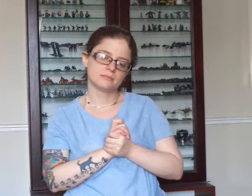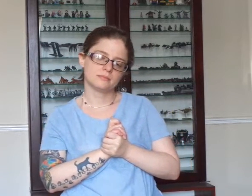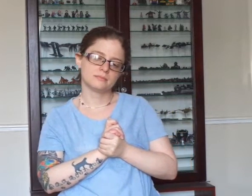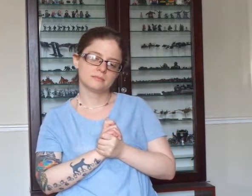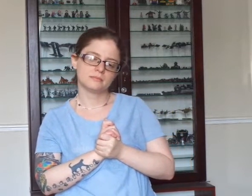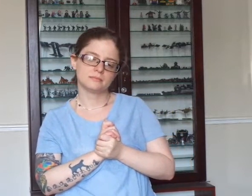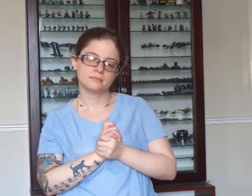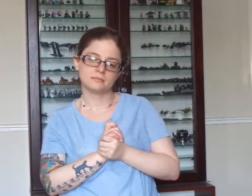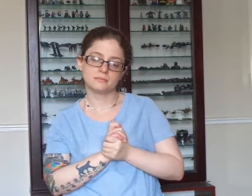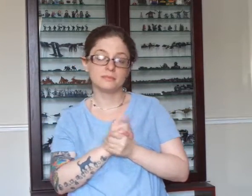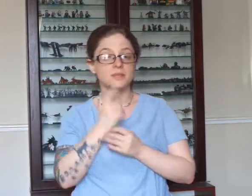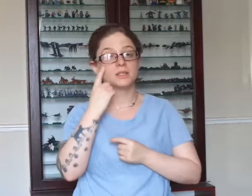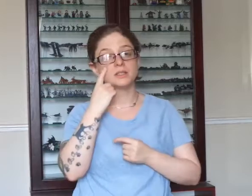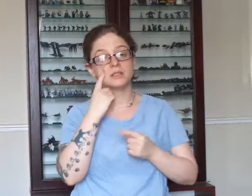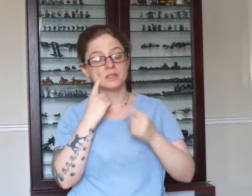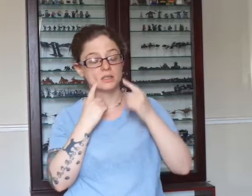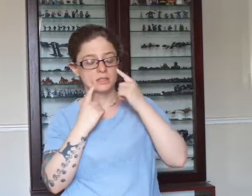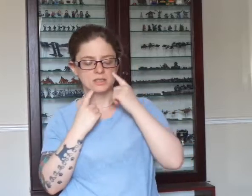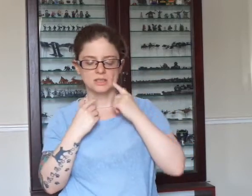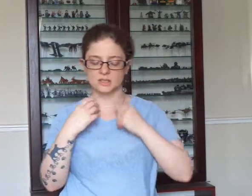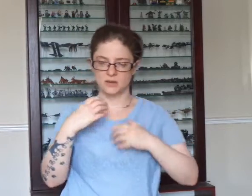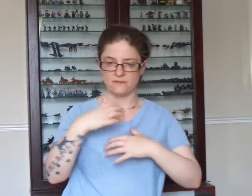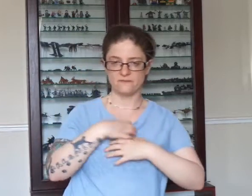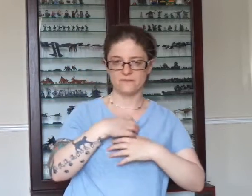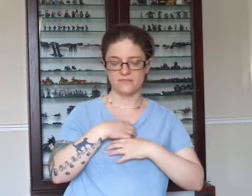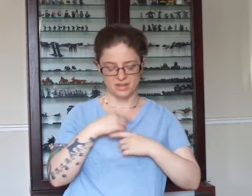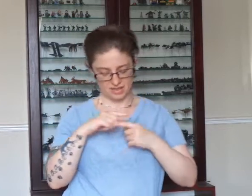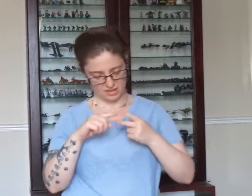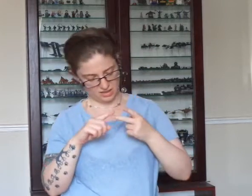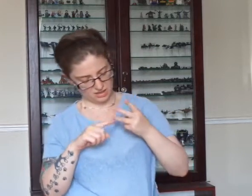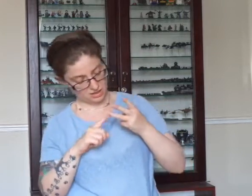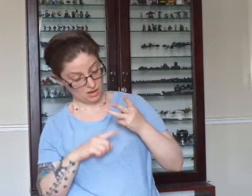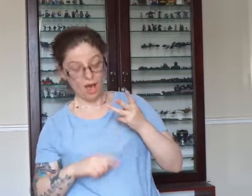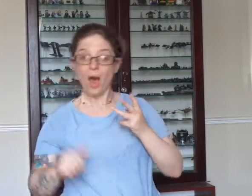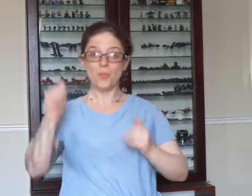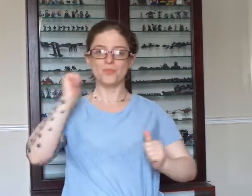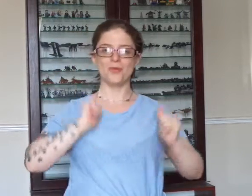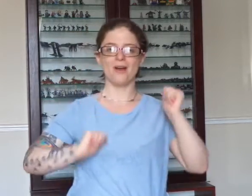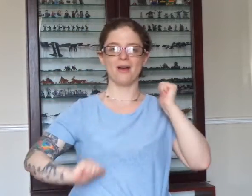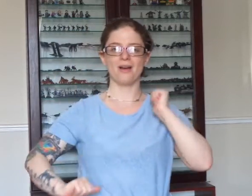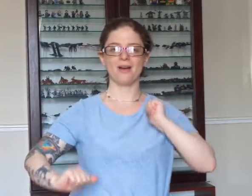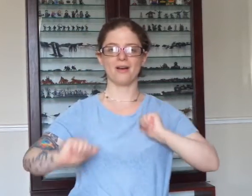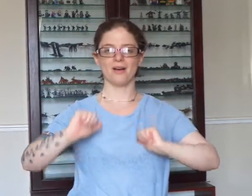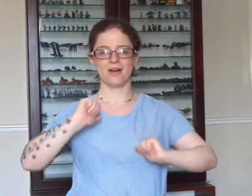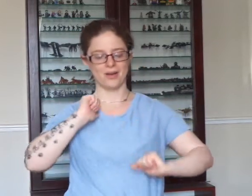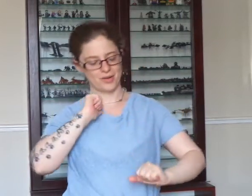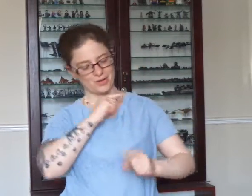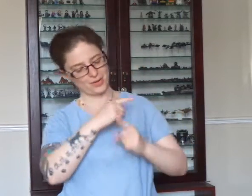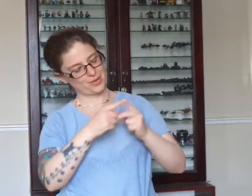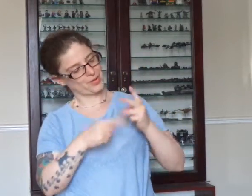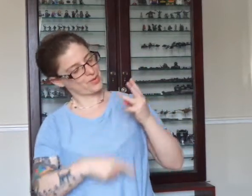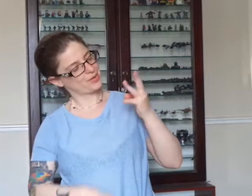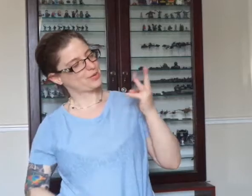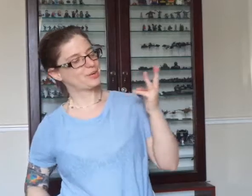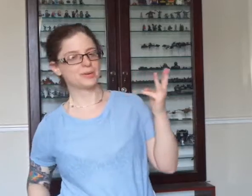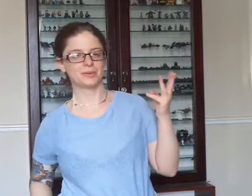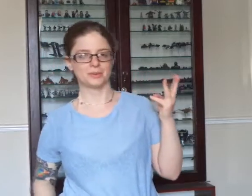Tears, and fears, and feeling proud. To say I love